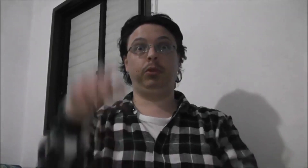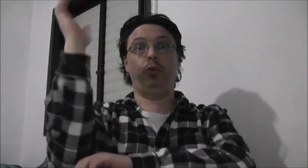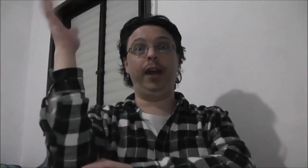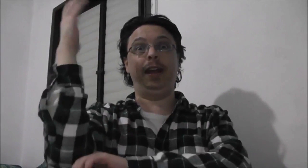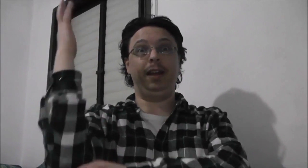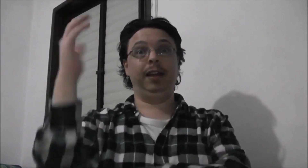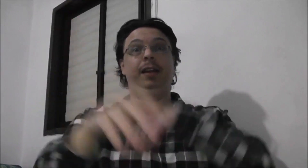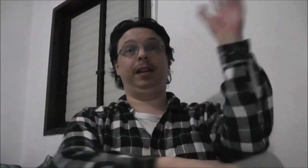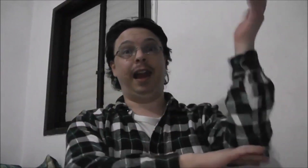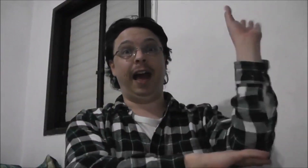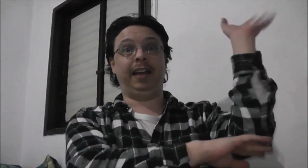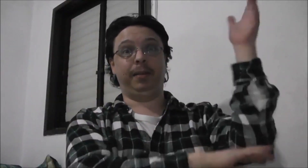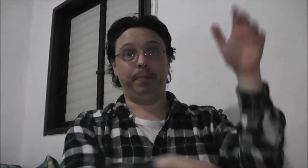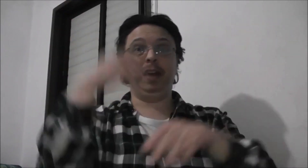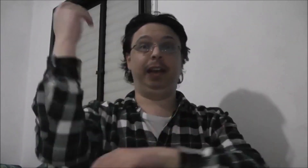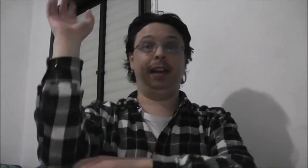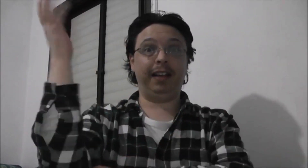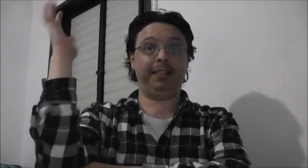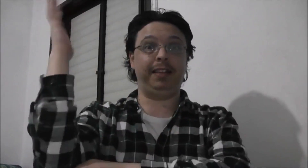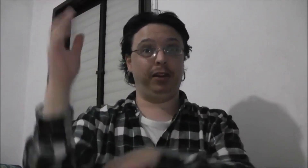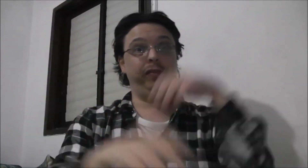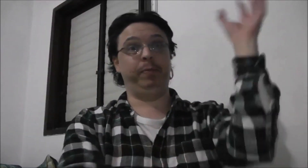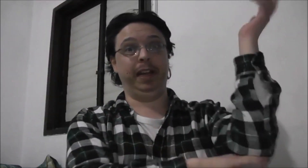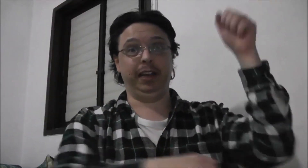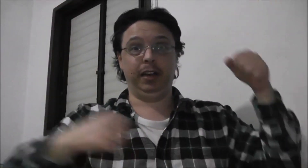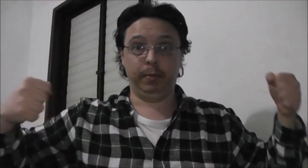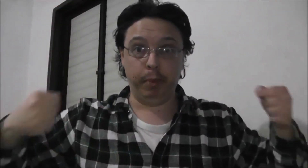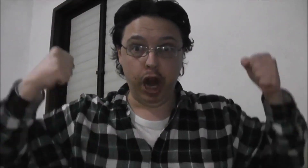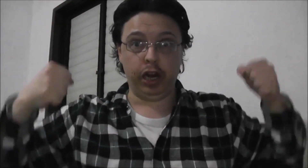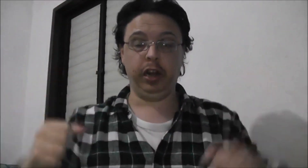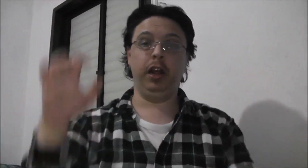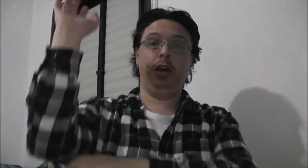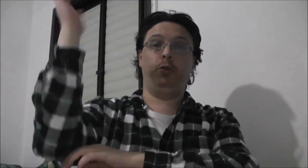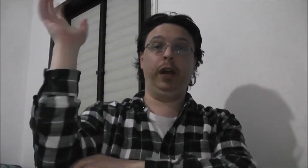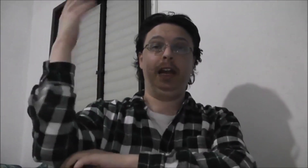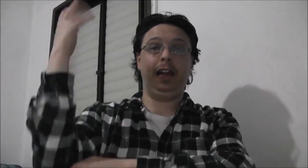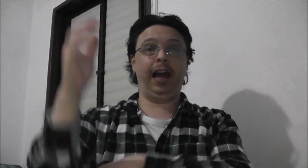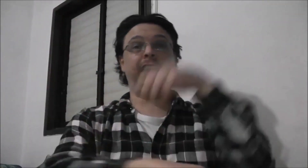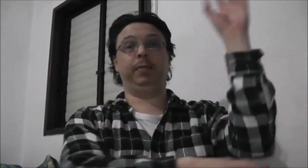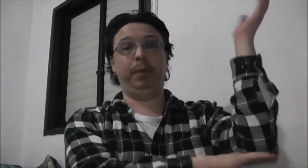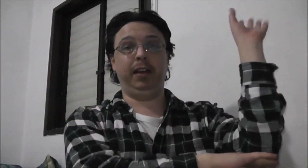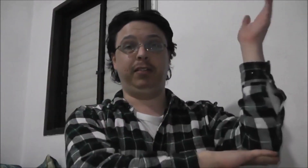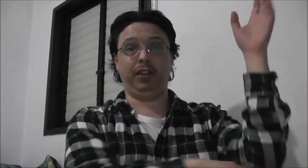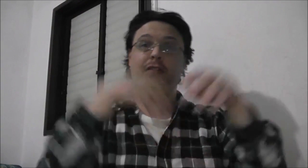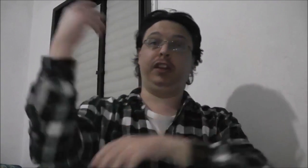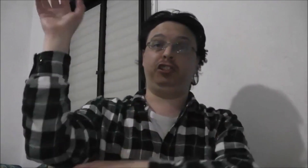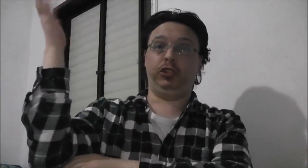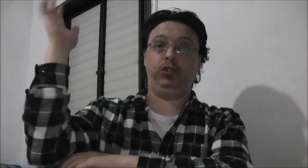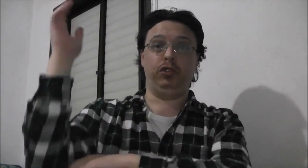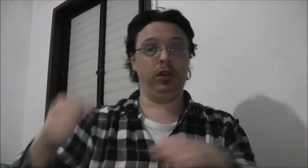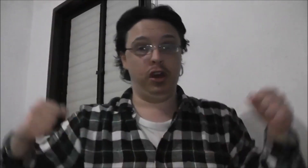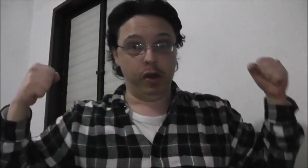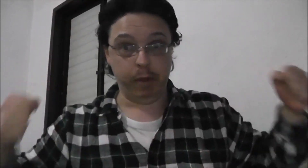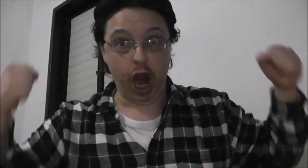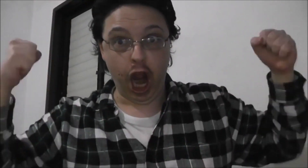We like big glasses of beer. Big. We like big sausage too. Big.